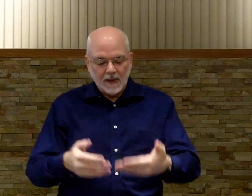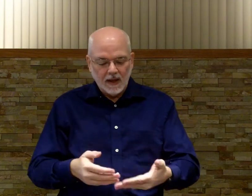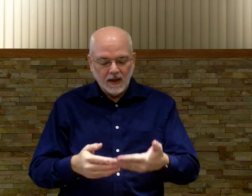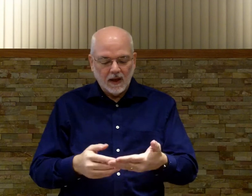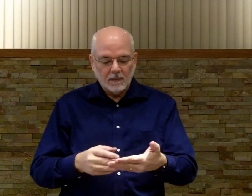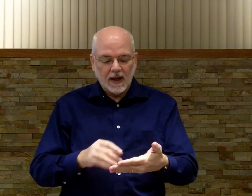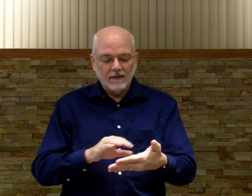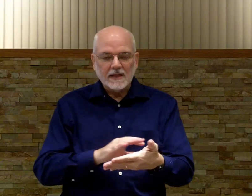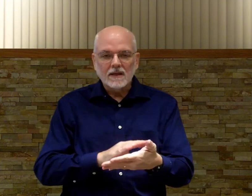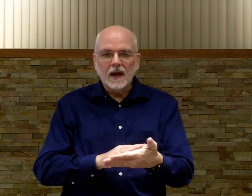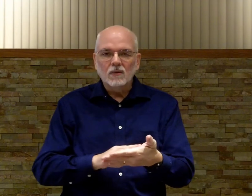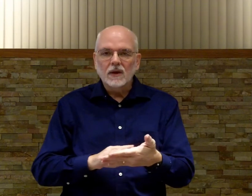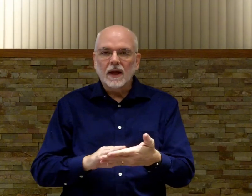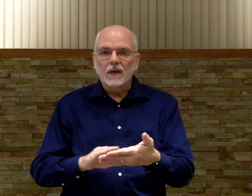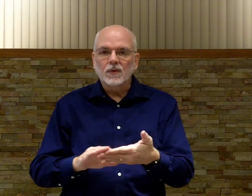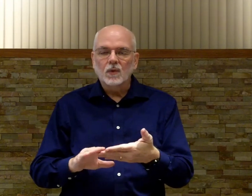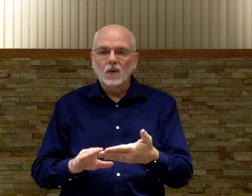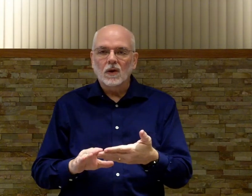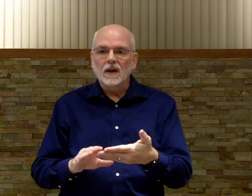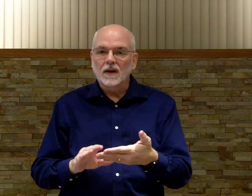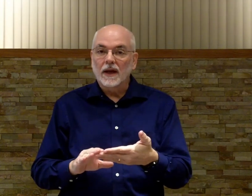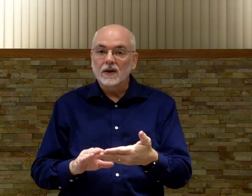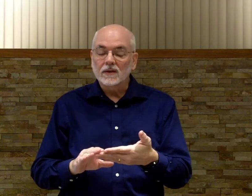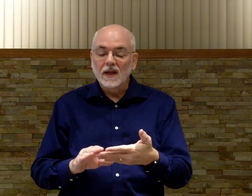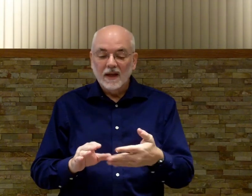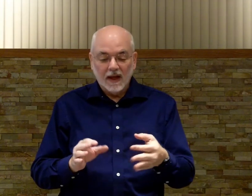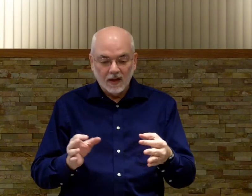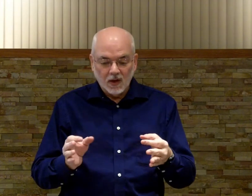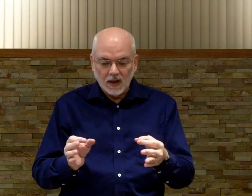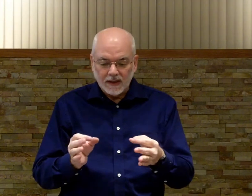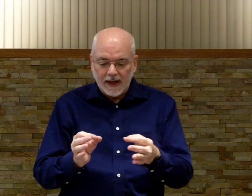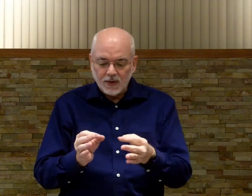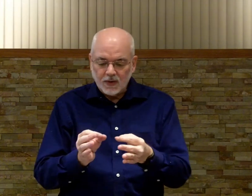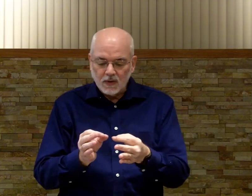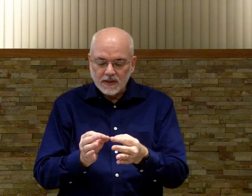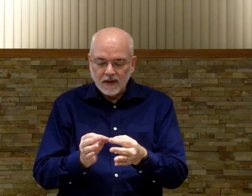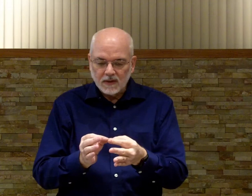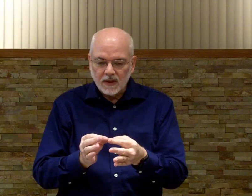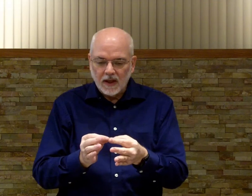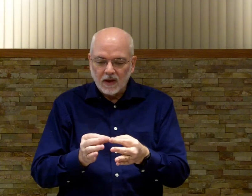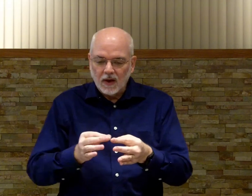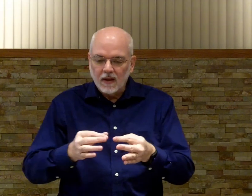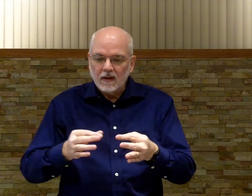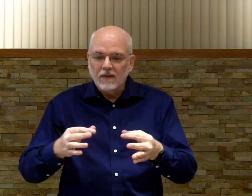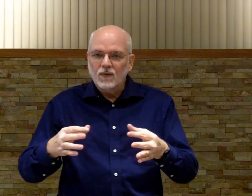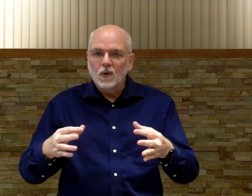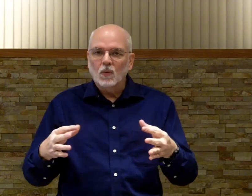picking it up and sounding out the word little letters and then you attach those sounds together and then they form